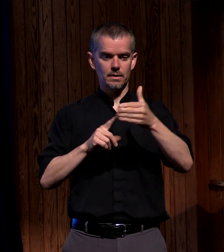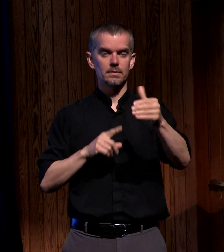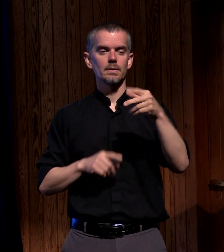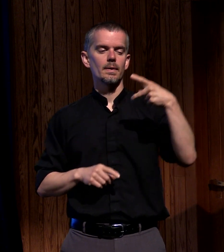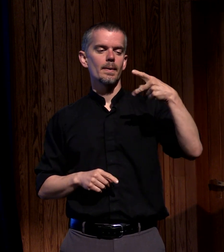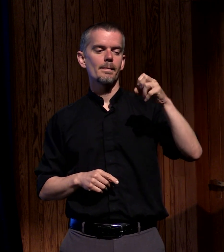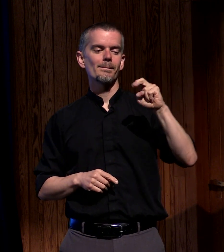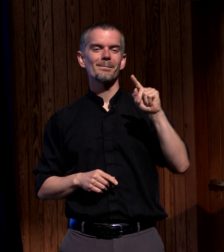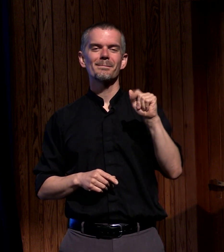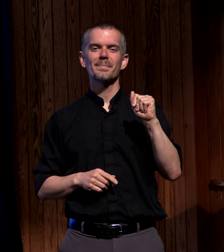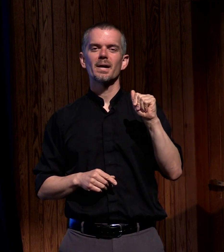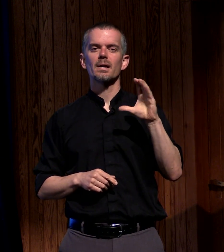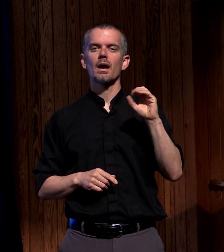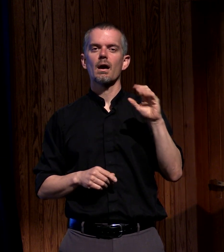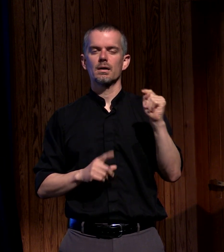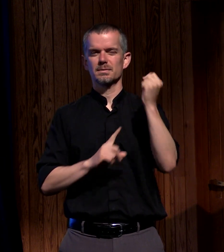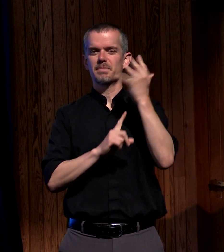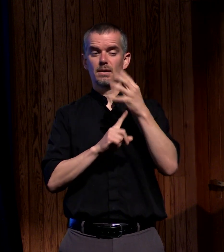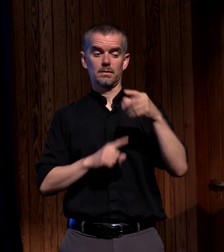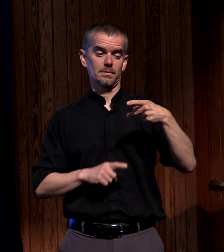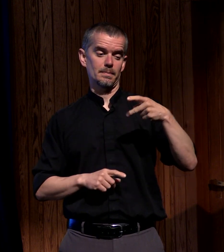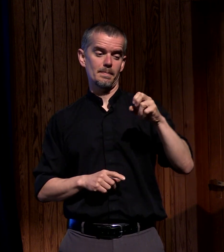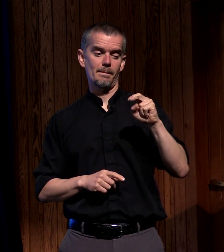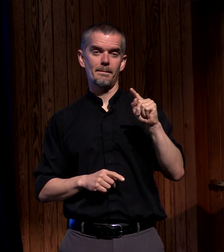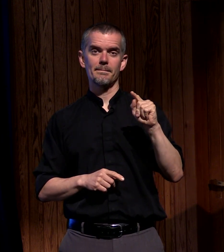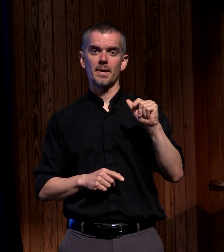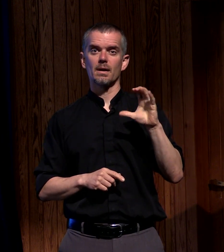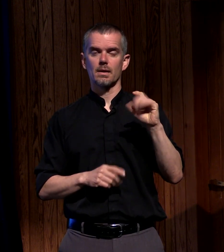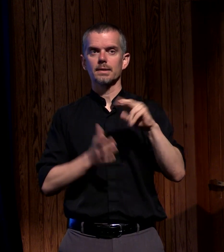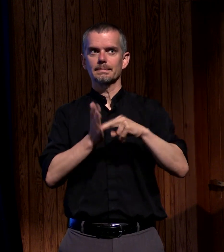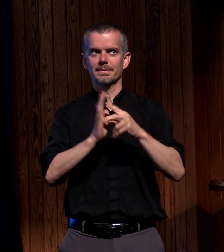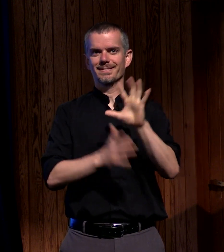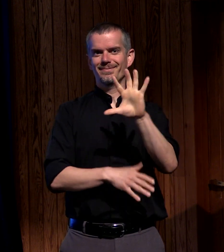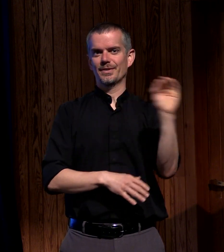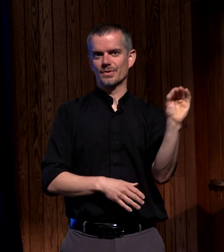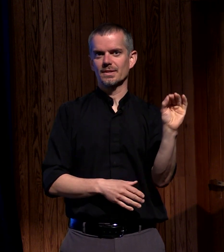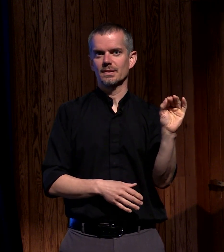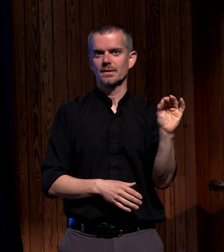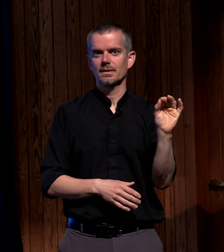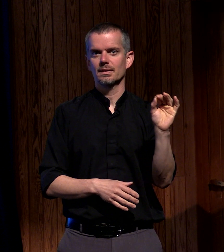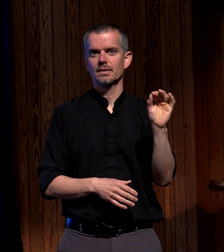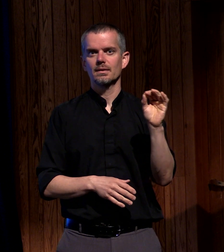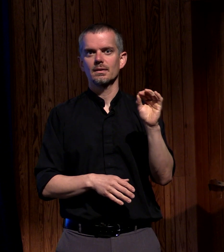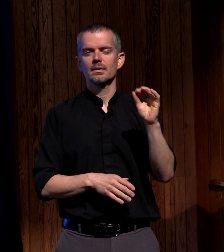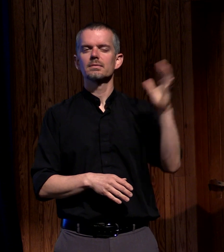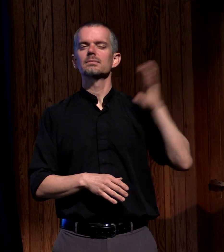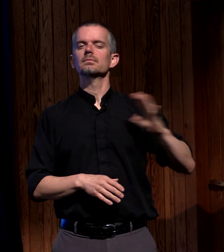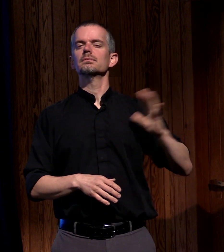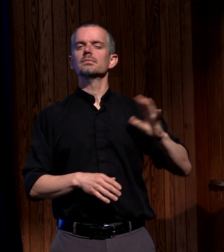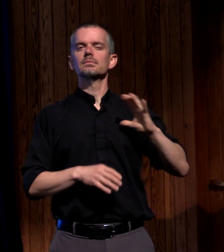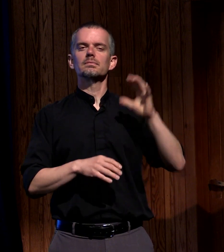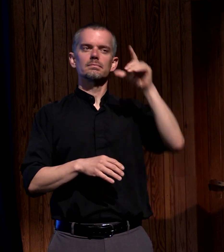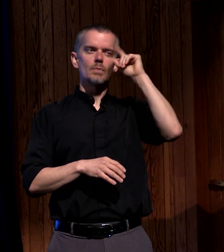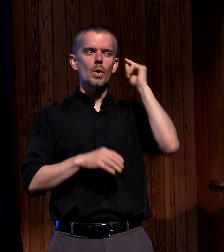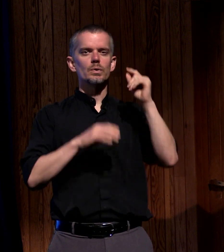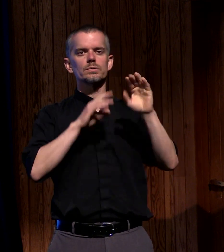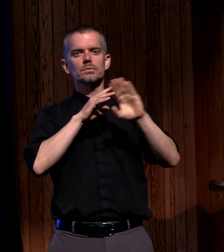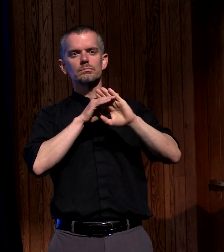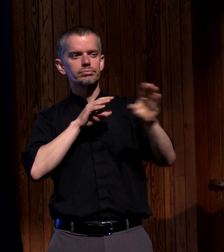God had displayed his glory on Sinai with a thunderstorm and